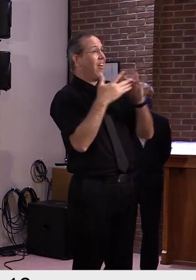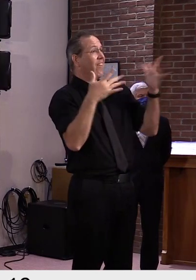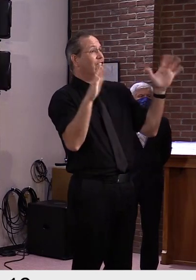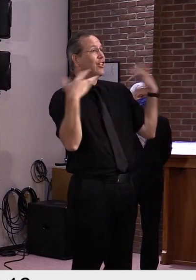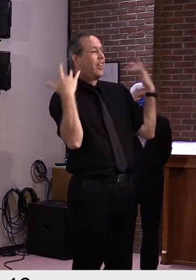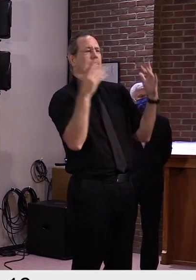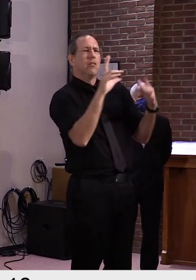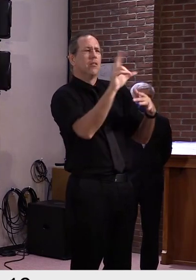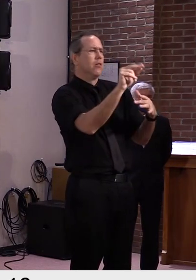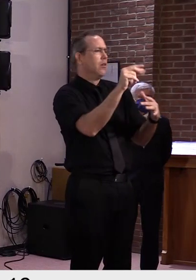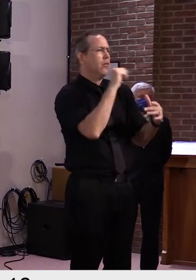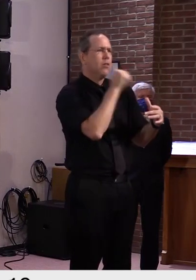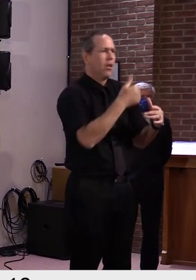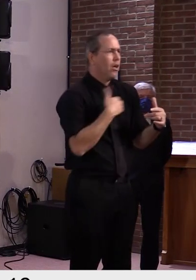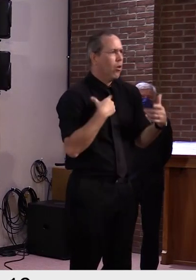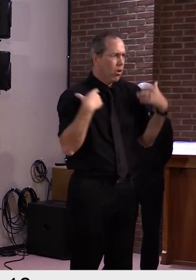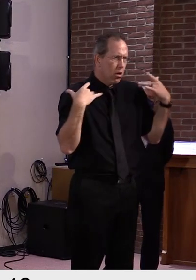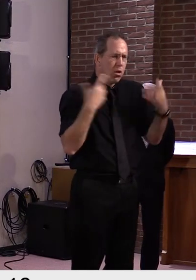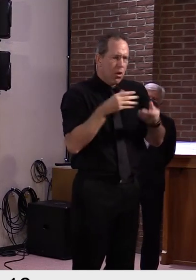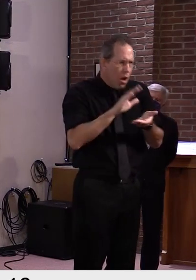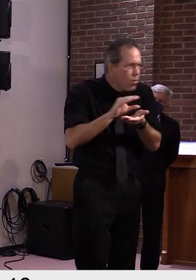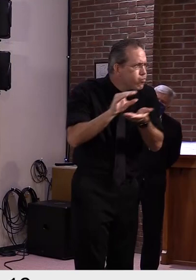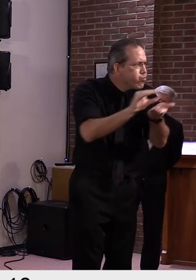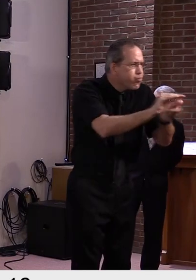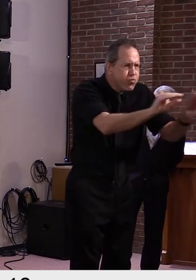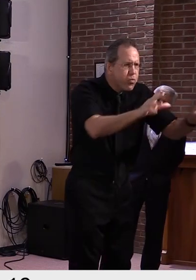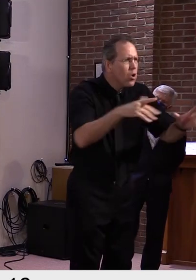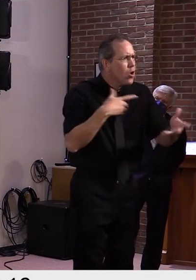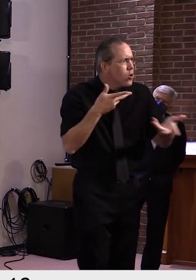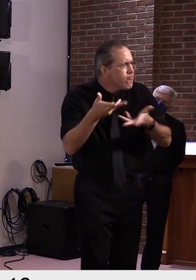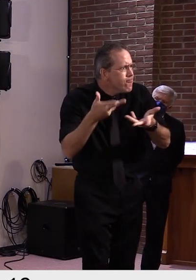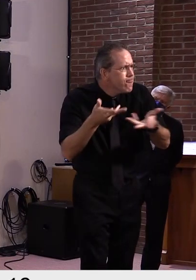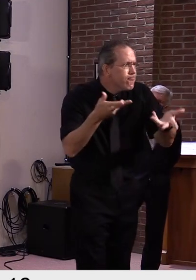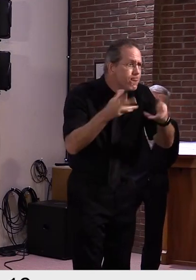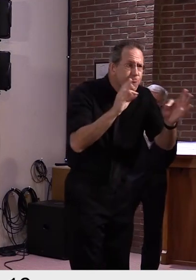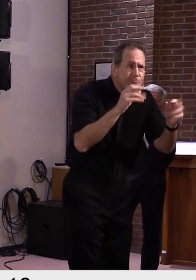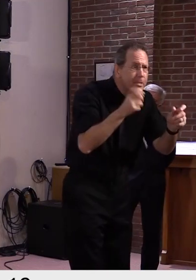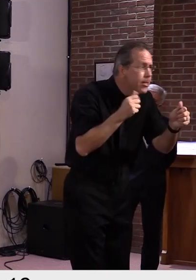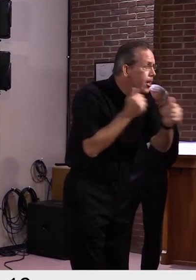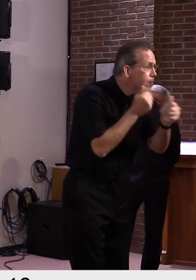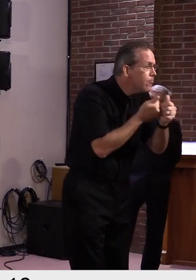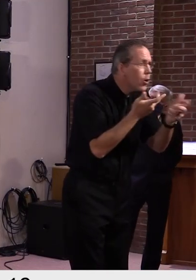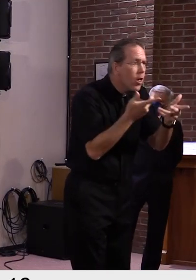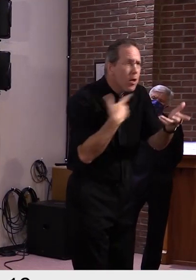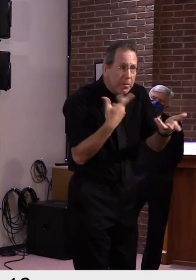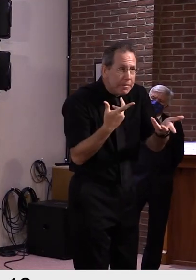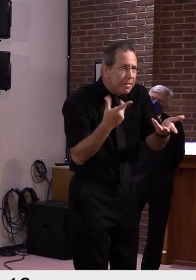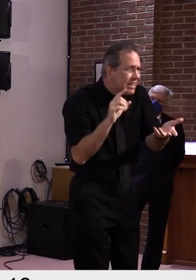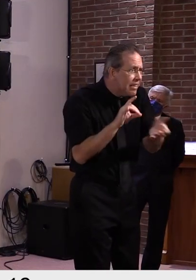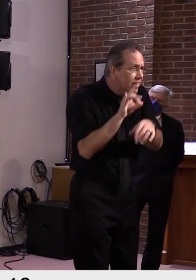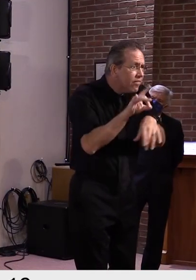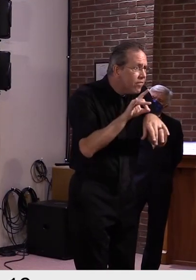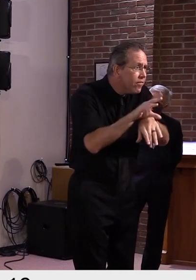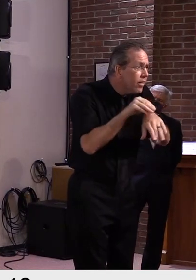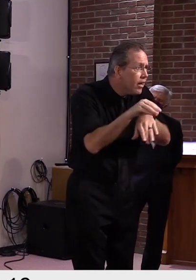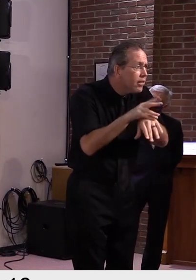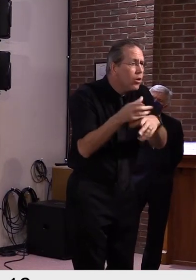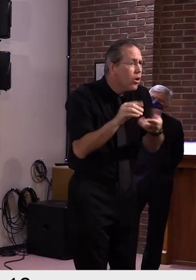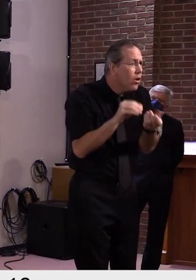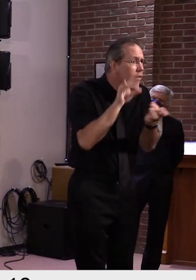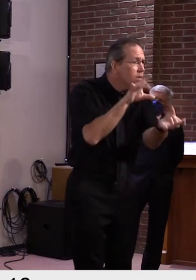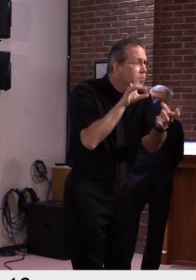uh, where, you know, there's no playbook here. Uh, and we're doing, uh, the best we can to work together, uh,